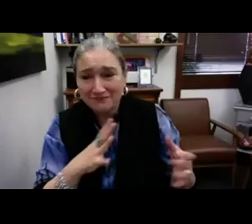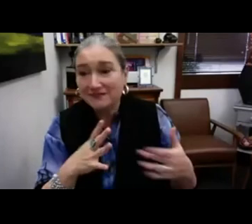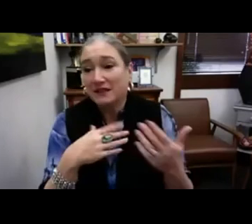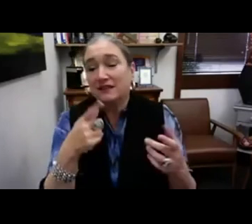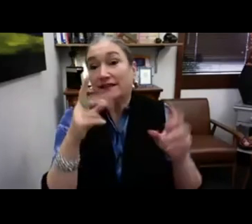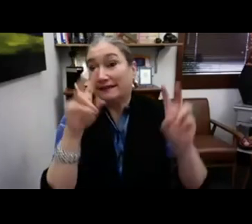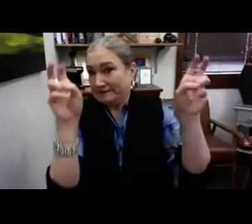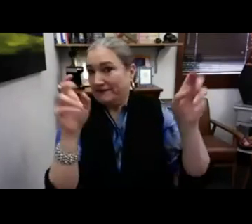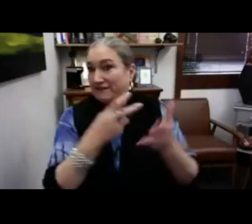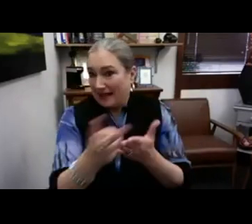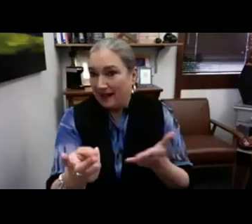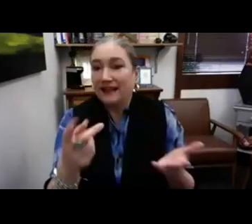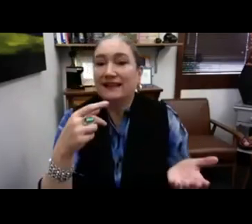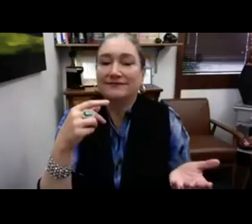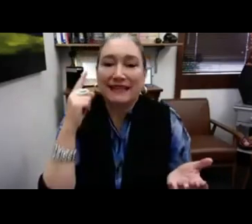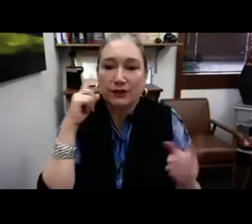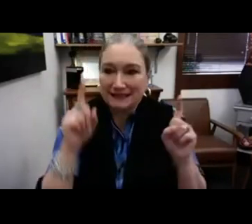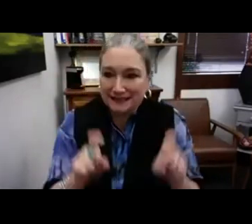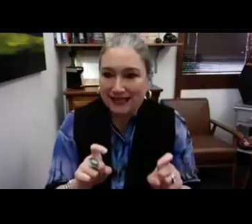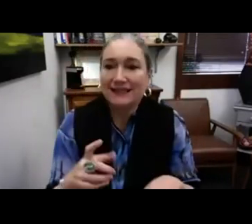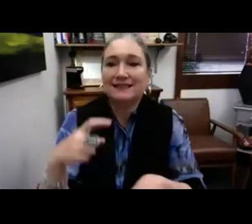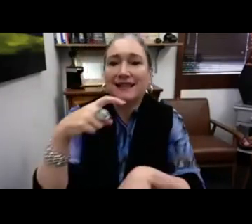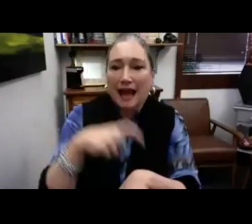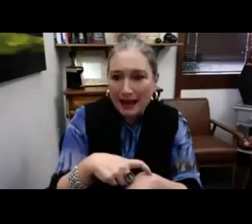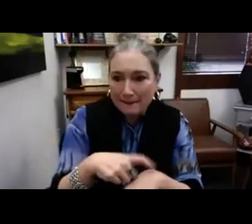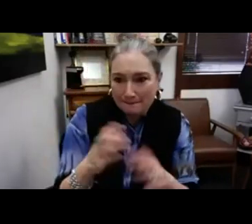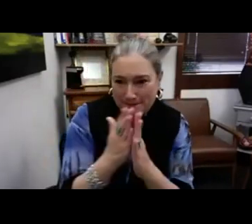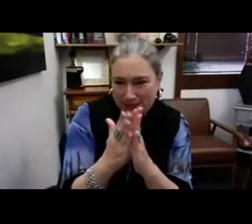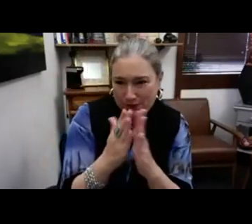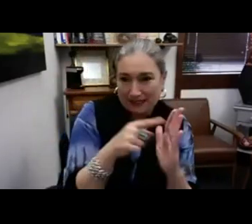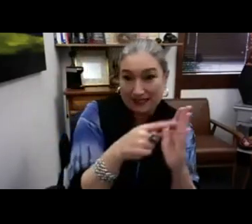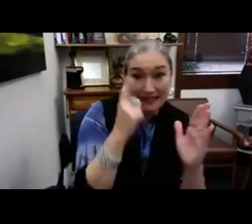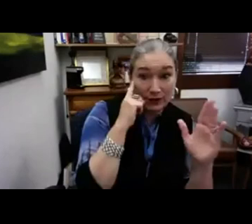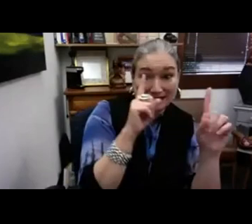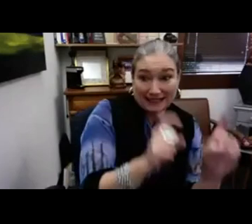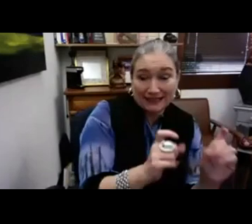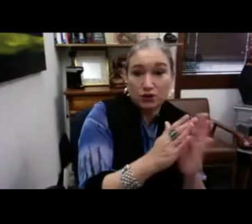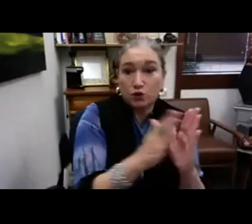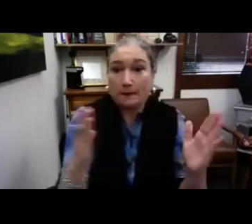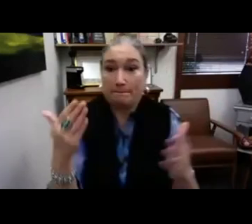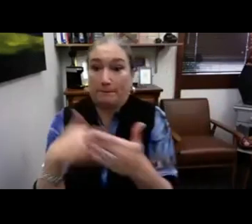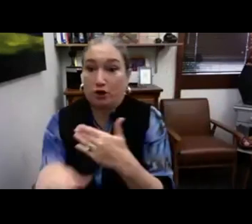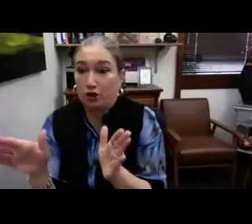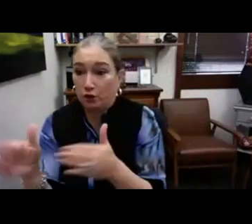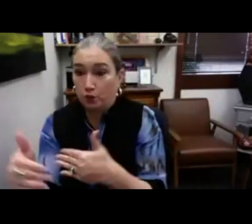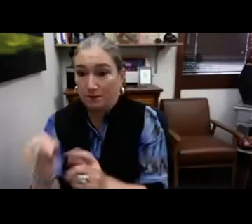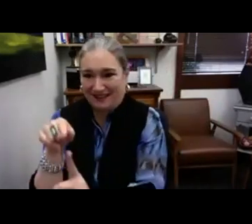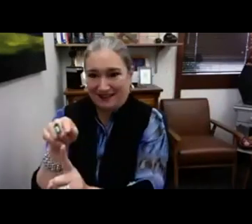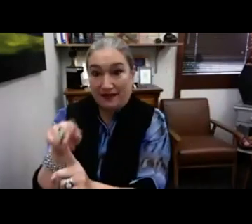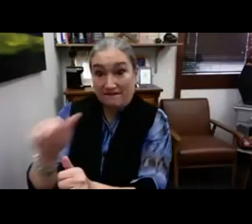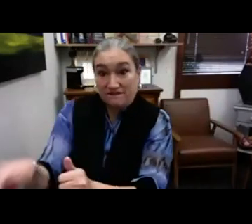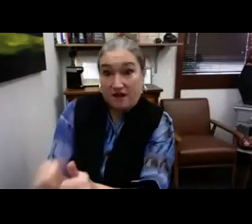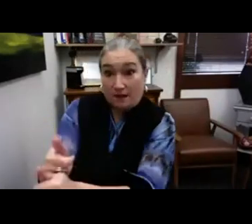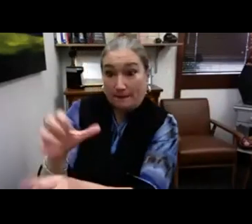a moment of celebrating. They're a deaf child. They're totally fine. So they failed the hearing screening at that time between the test